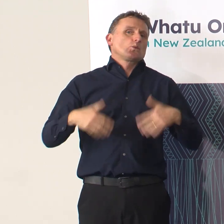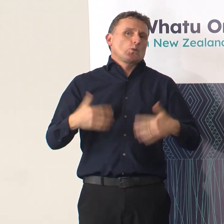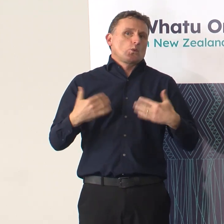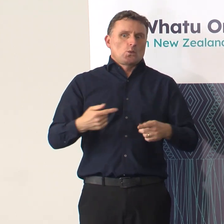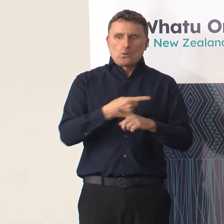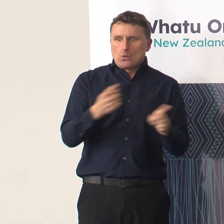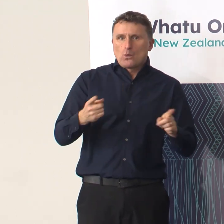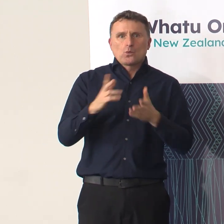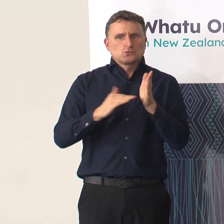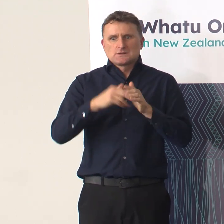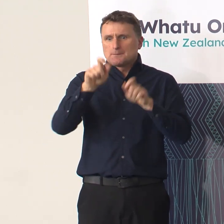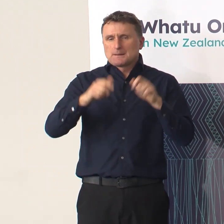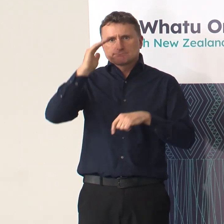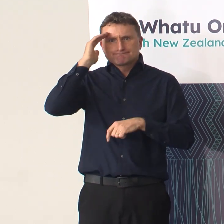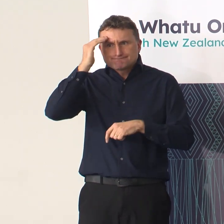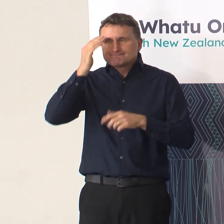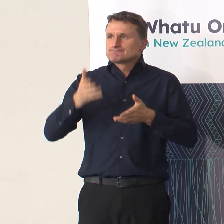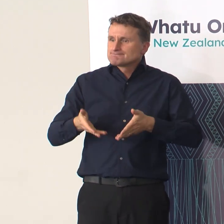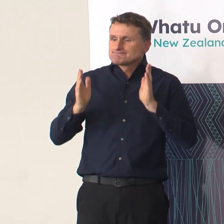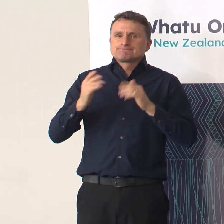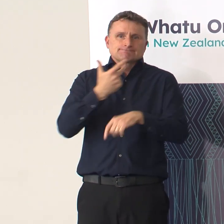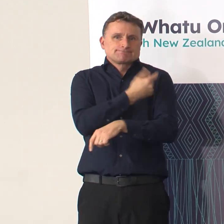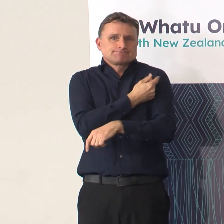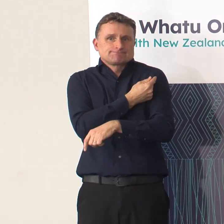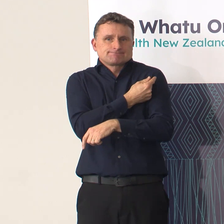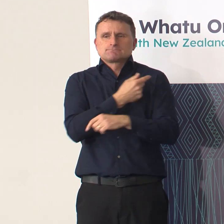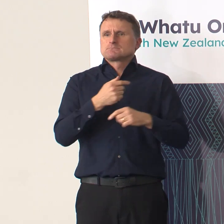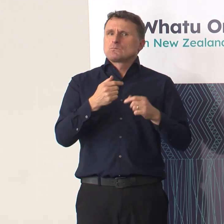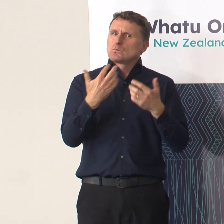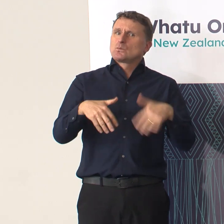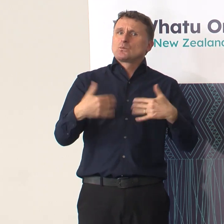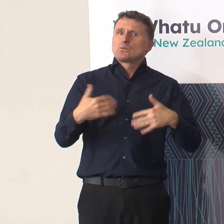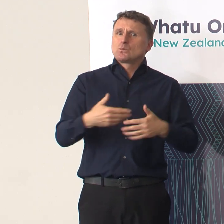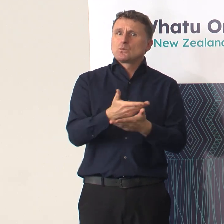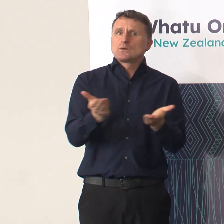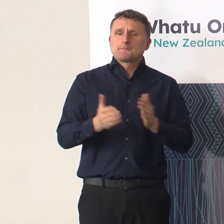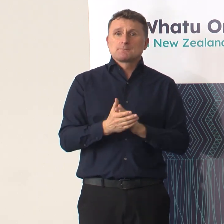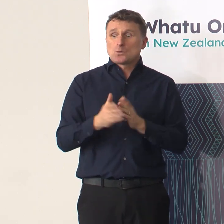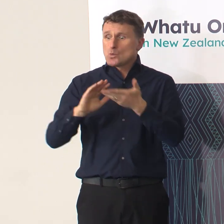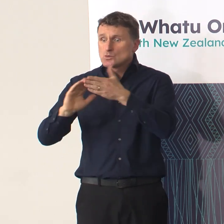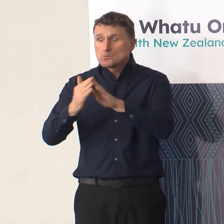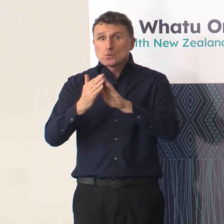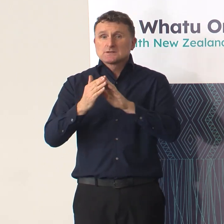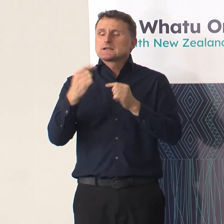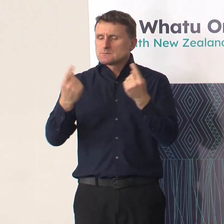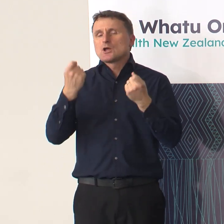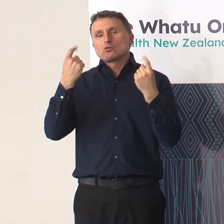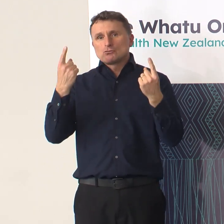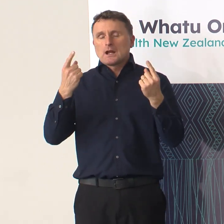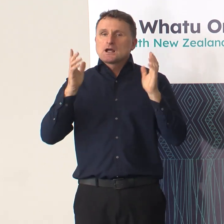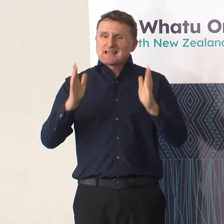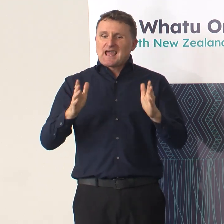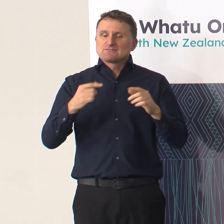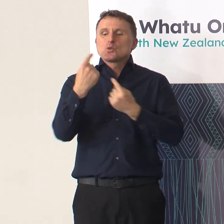effort that not only the health sector, but the community at large put in to keeping us all safe through that time. It's